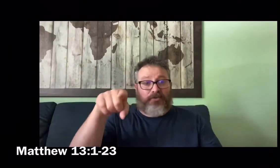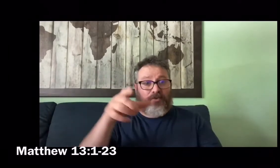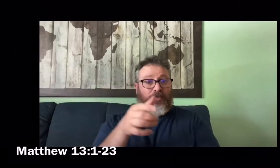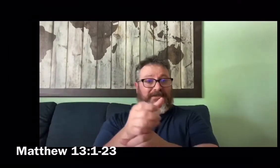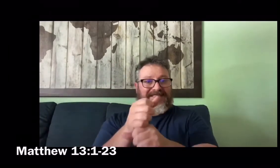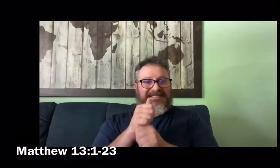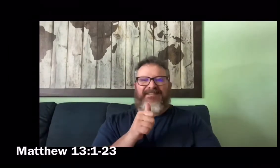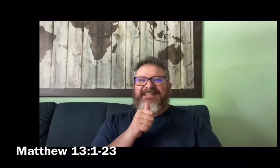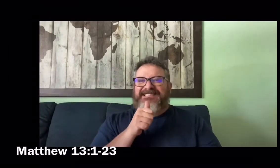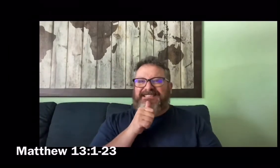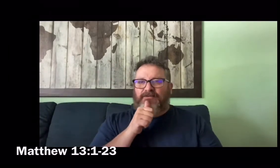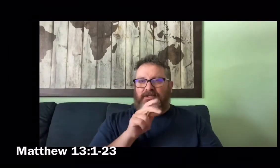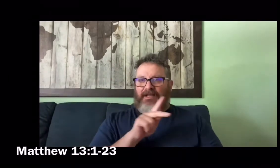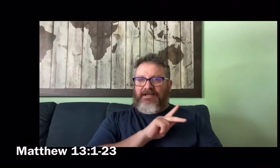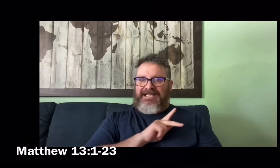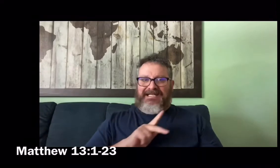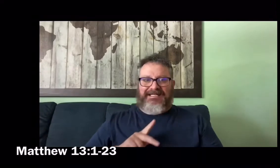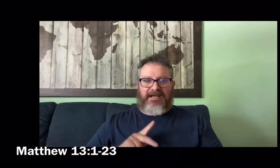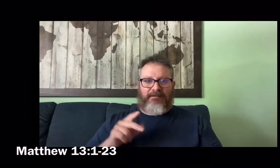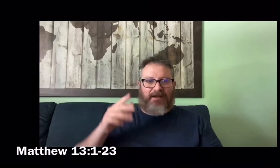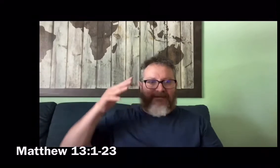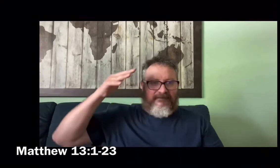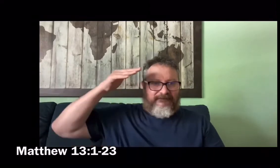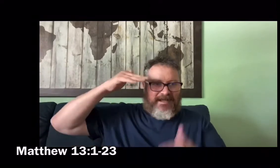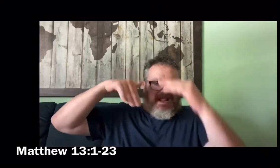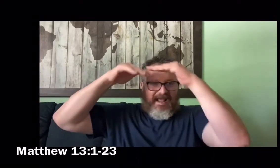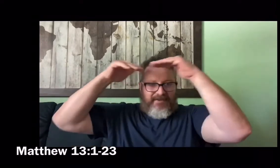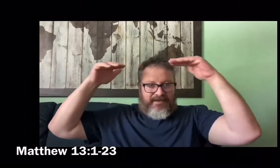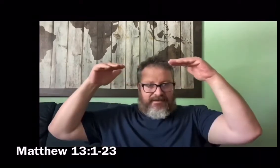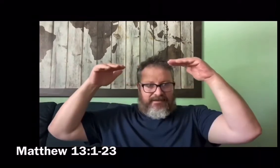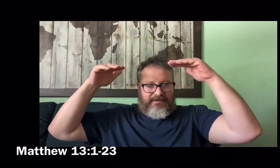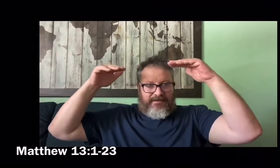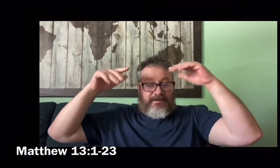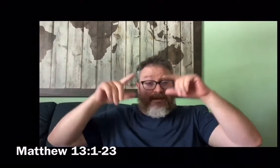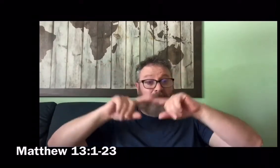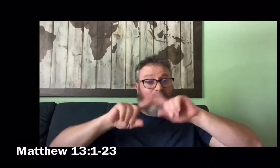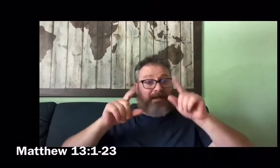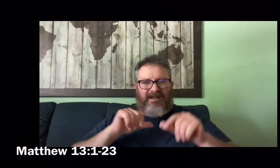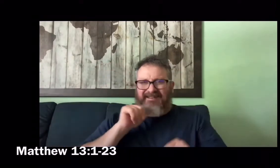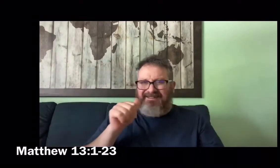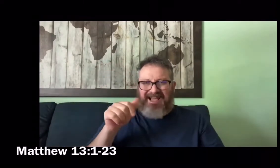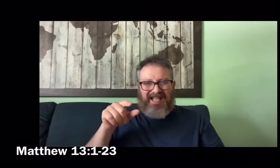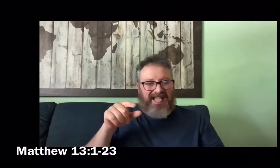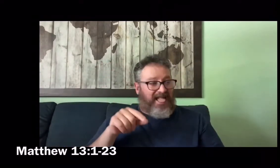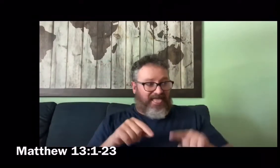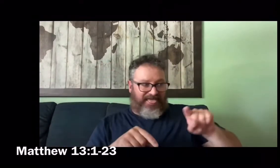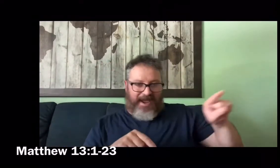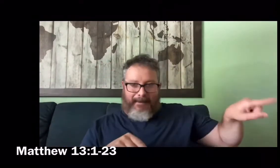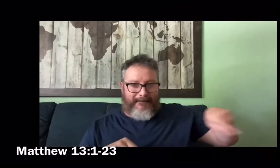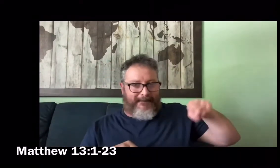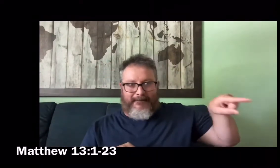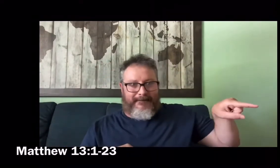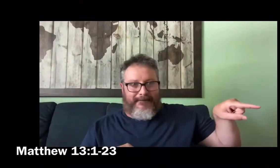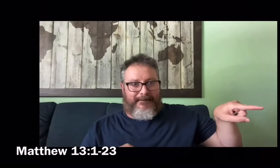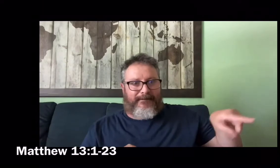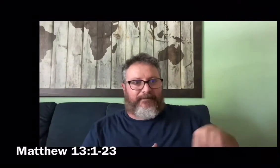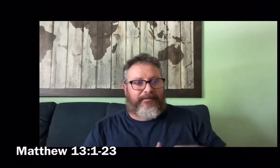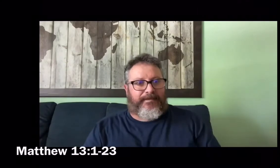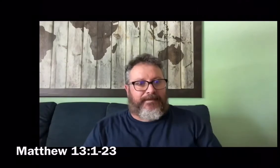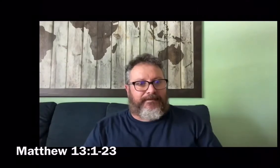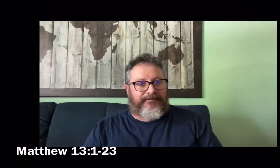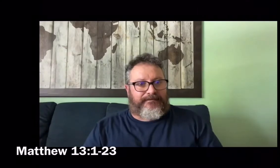reply, Because knowledge of the mysteries of the kingdom of heaven has been granted to you,